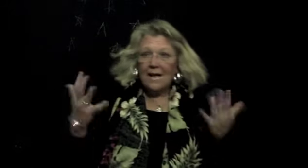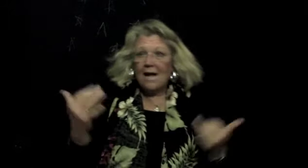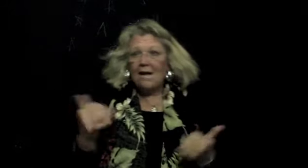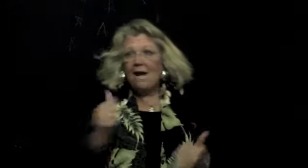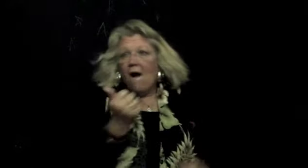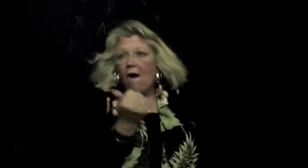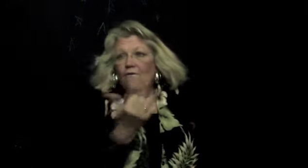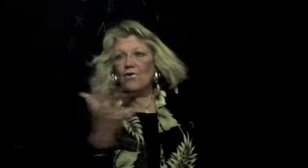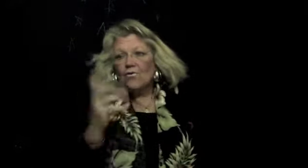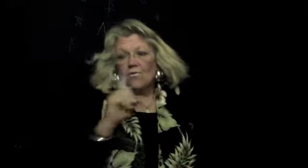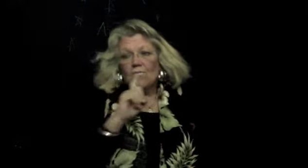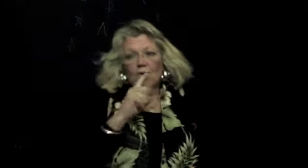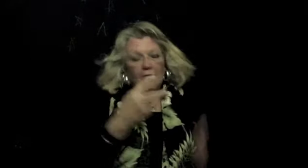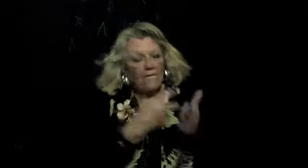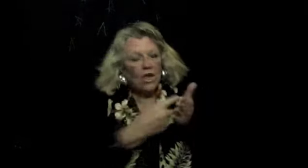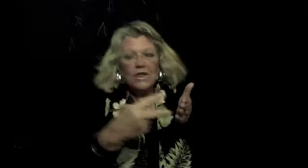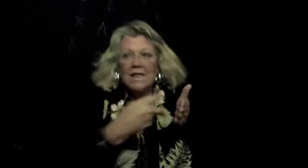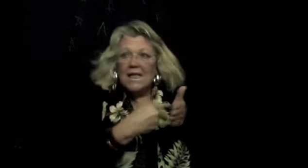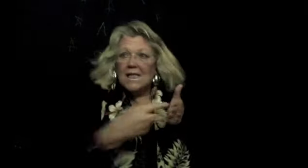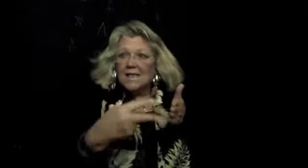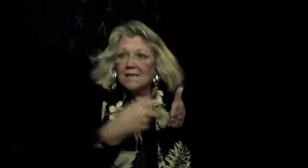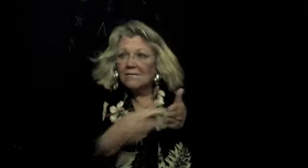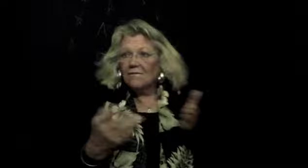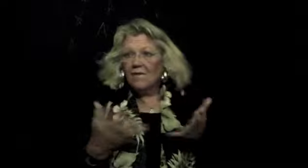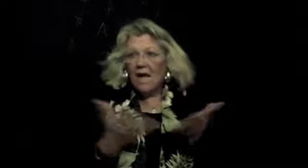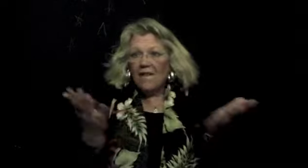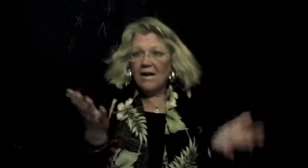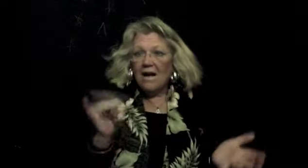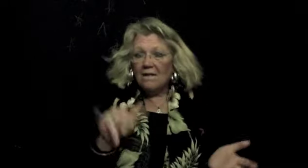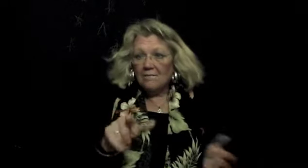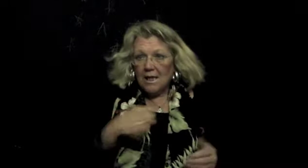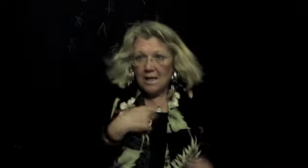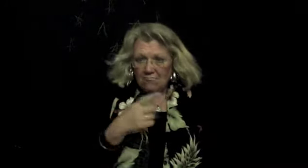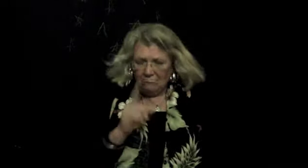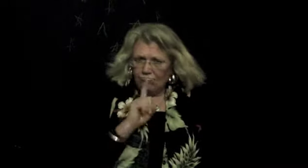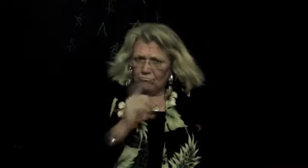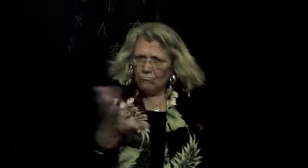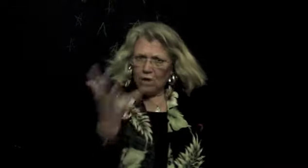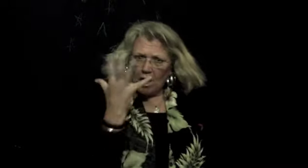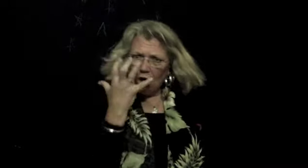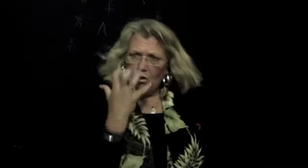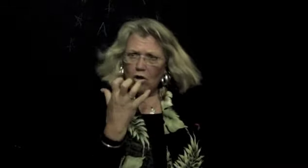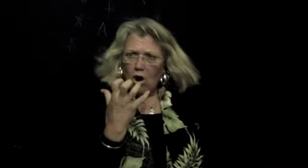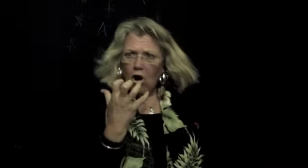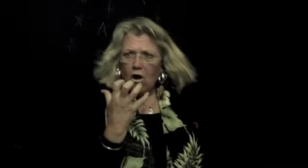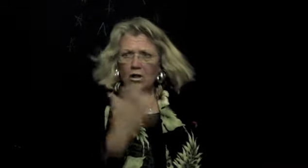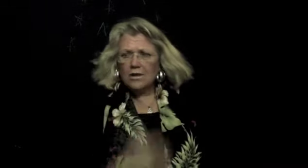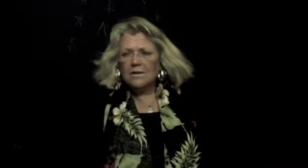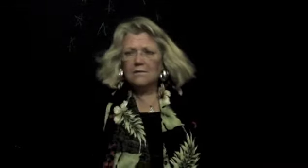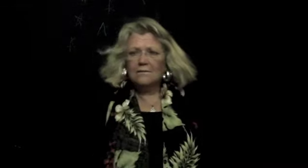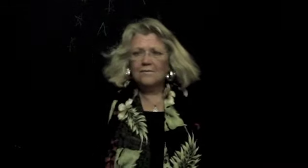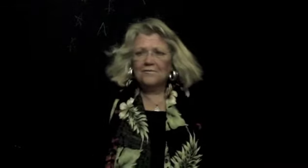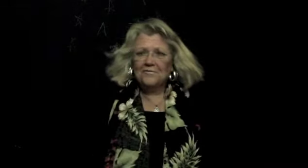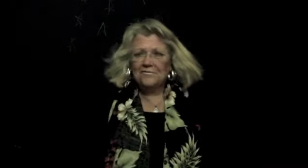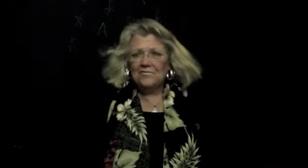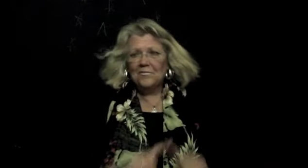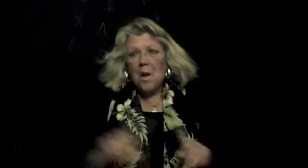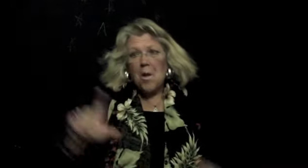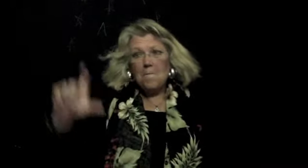of the verses Well, they've got me quite cross But the